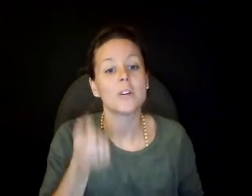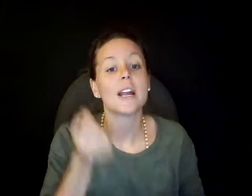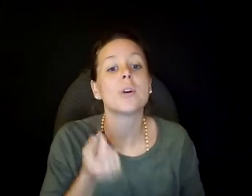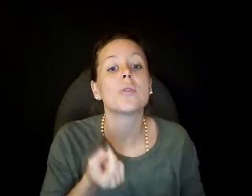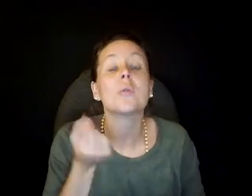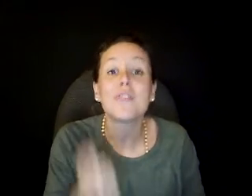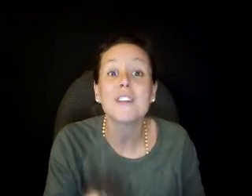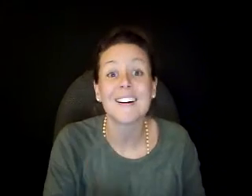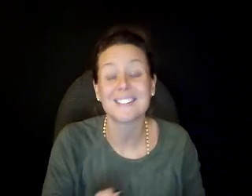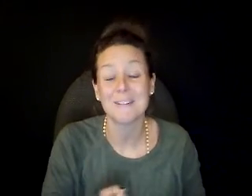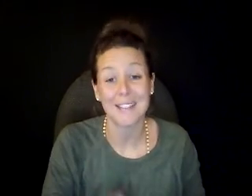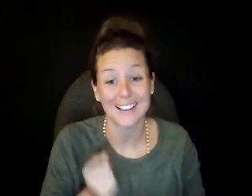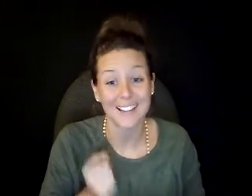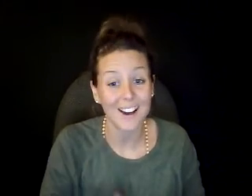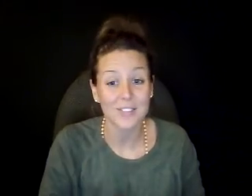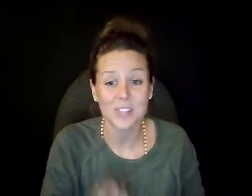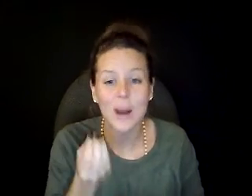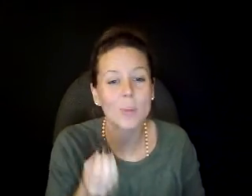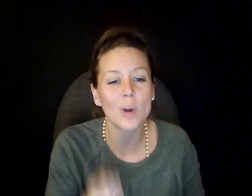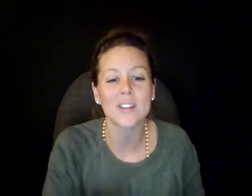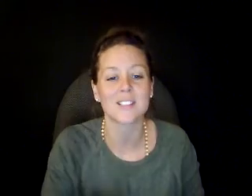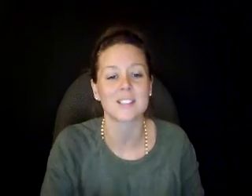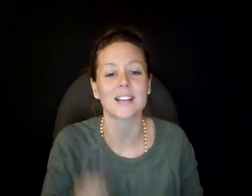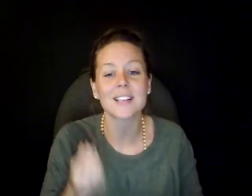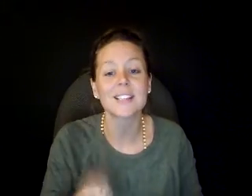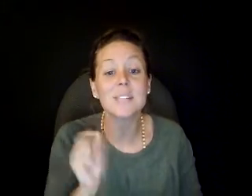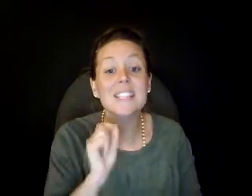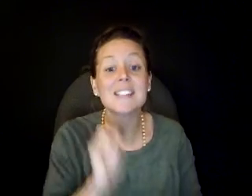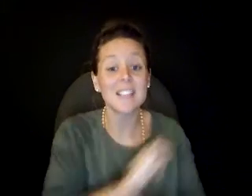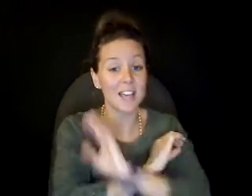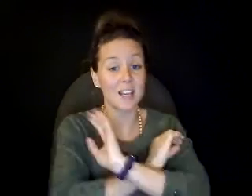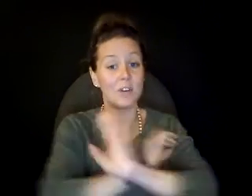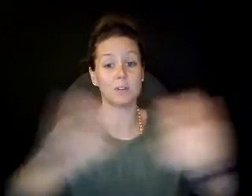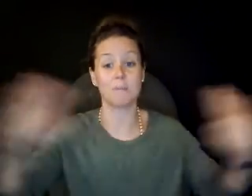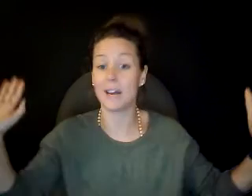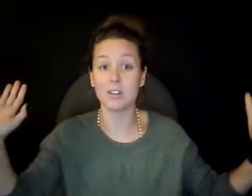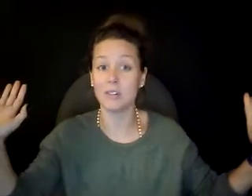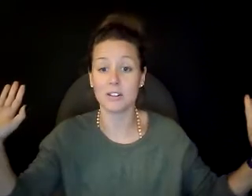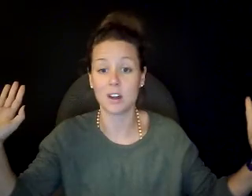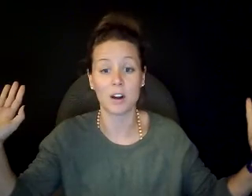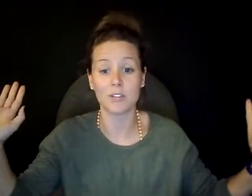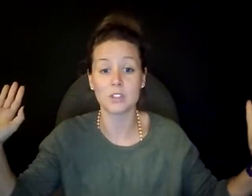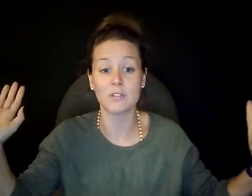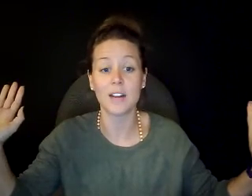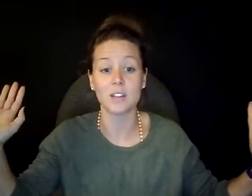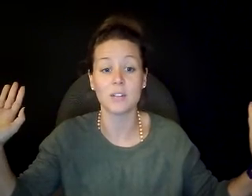that I go through fear to meet love. So how perfect is this? I accept instead of all those mad careers and artificial values